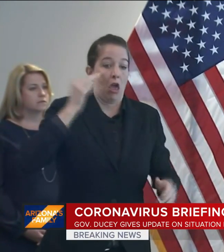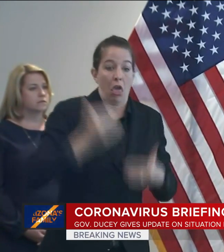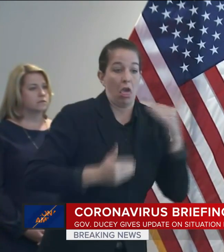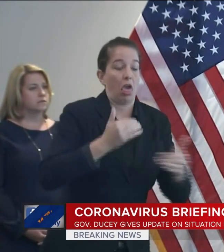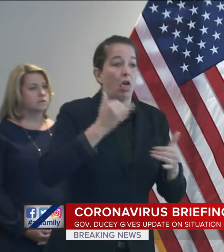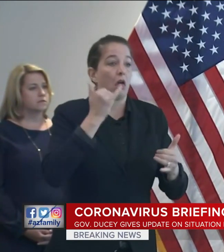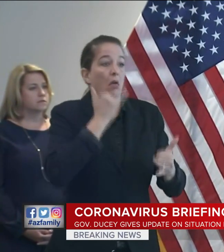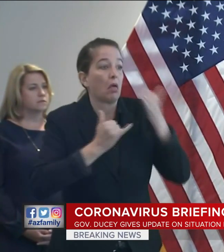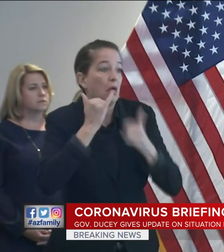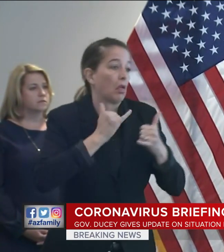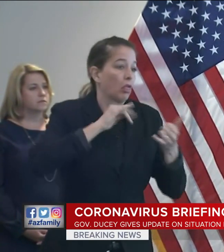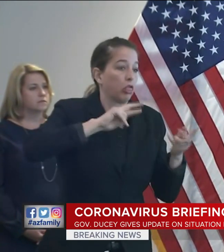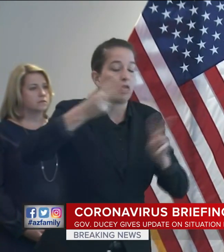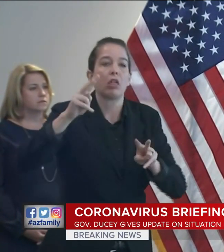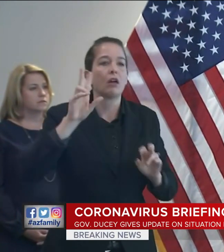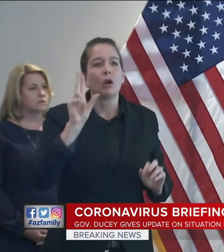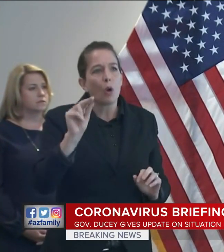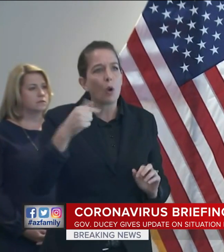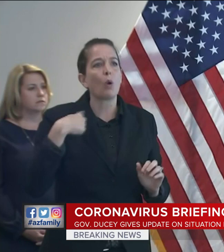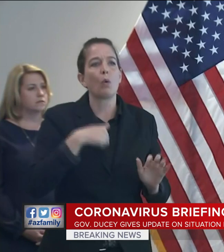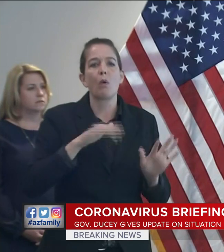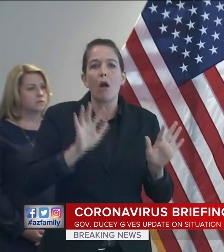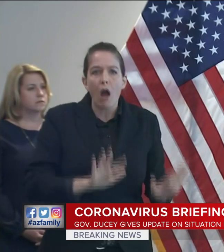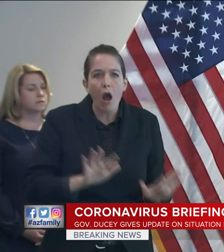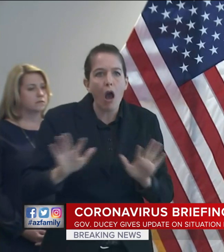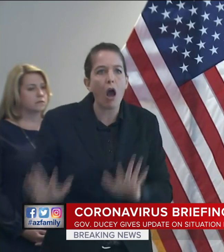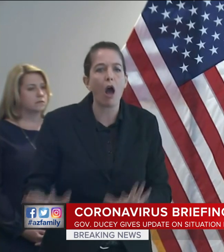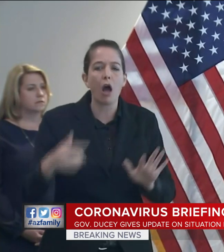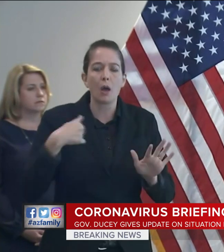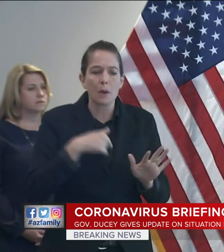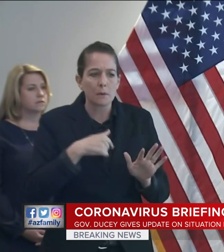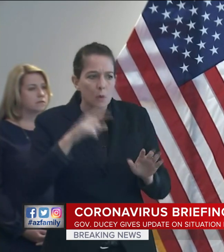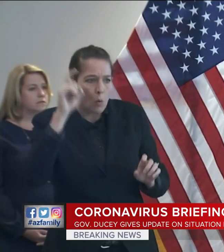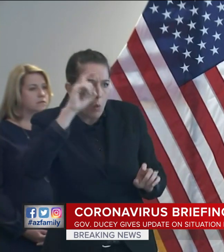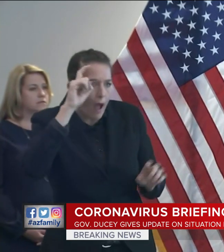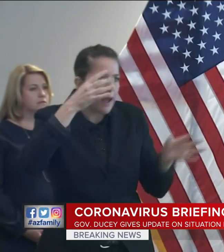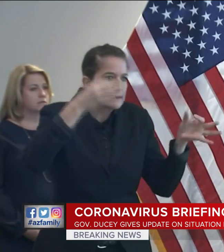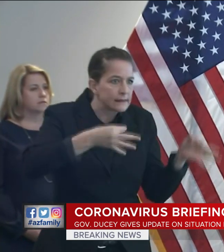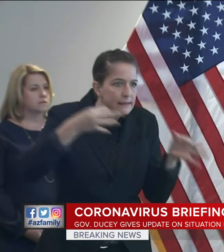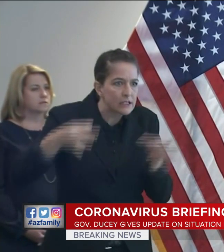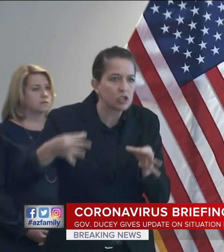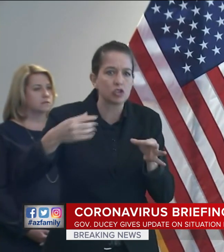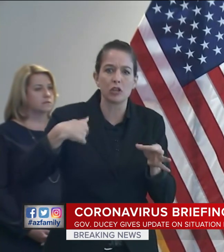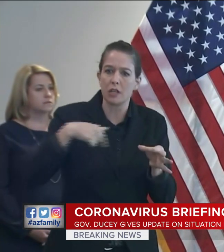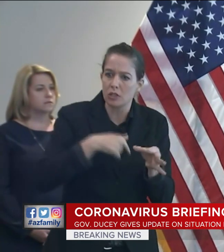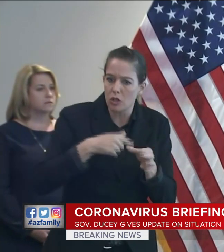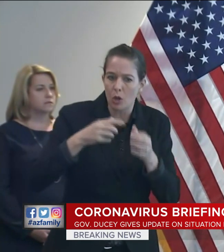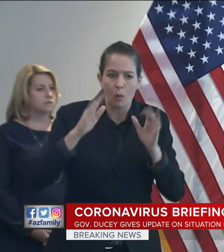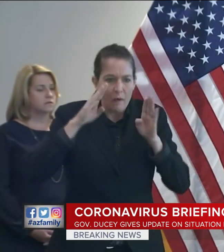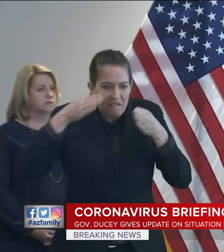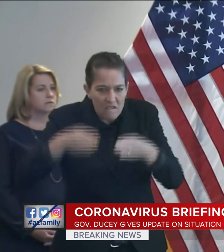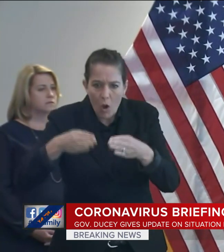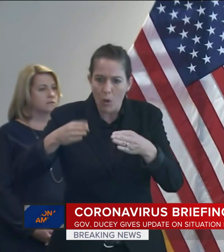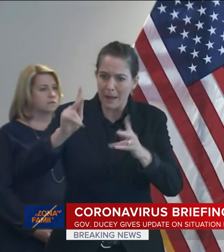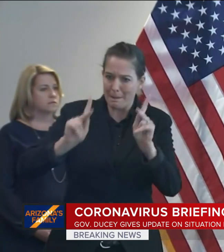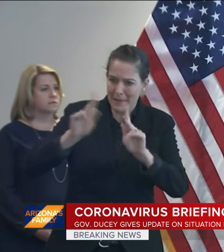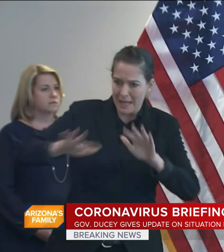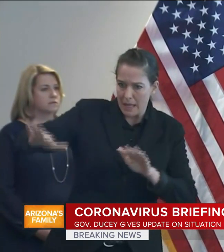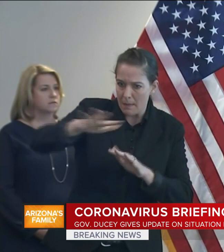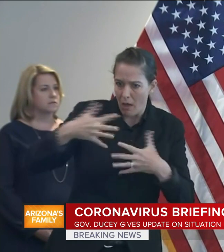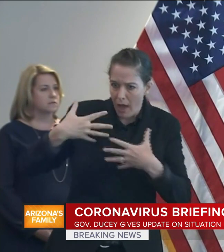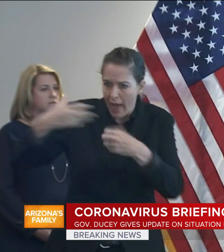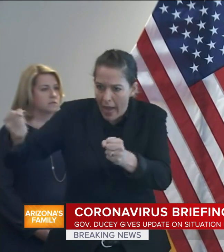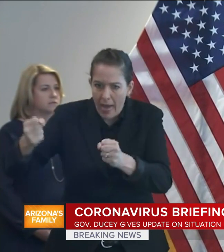decisions and act with urgency to protect public health and build capacity in our health care system.